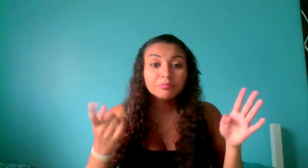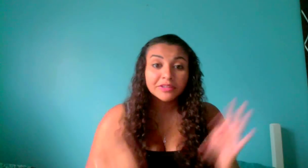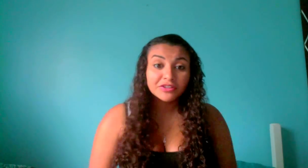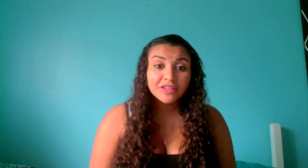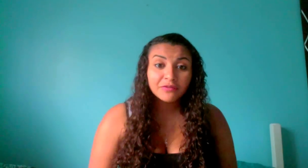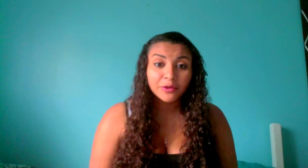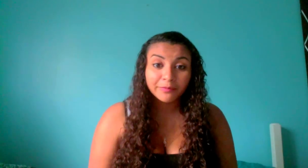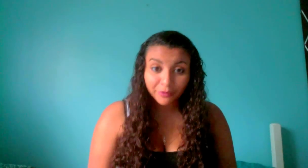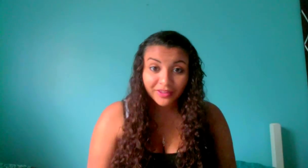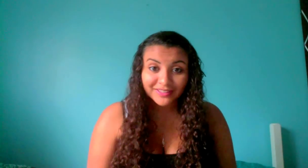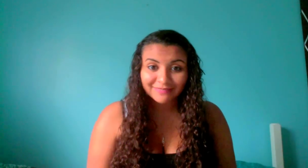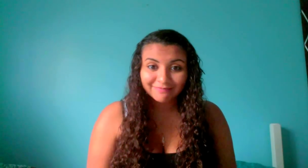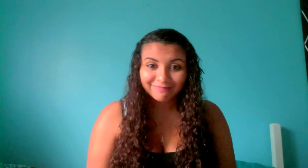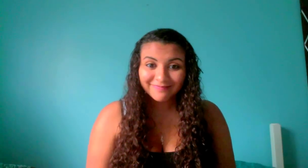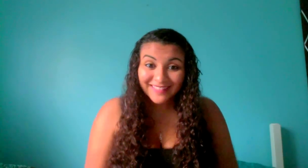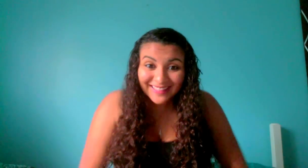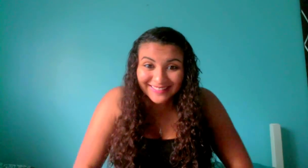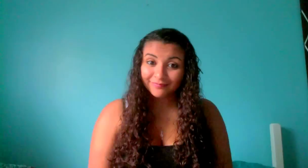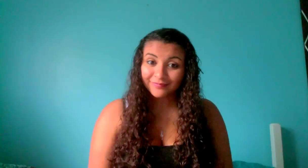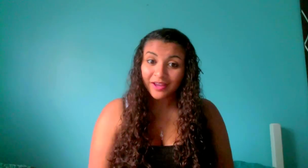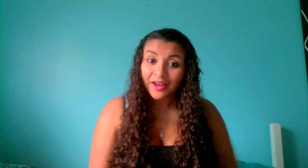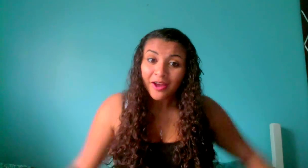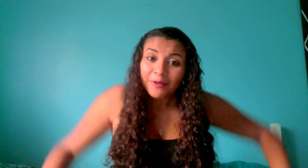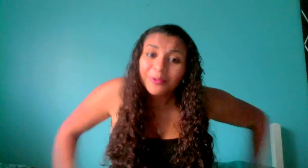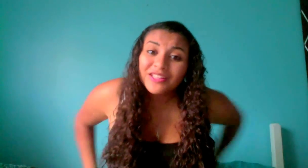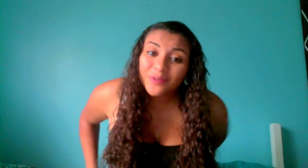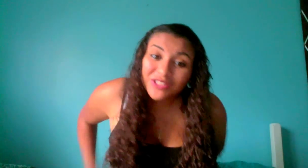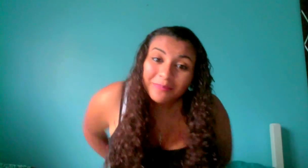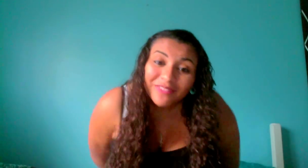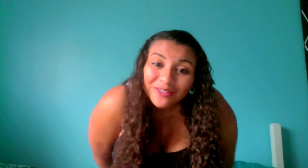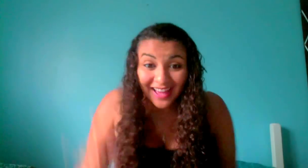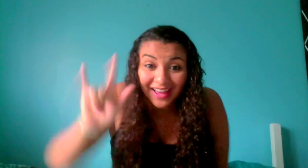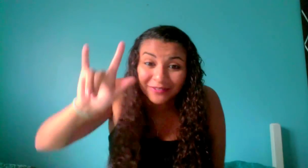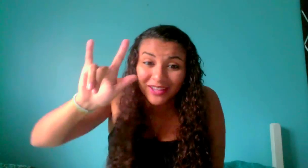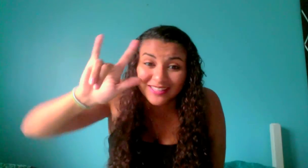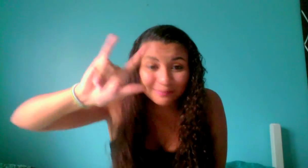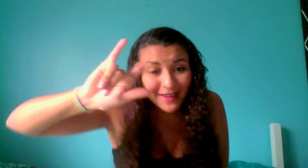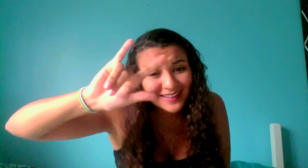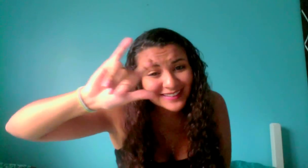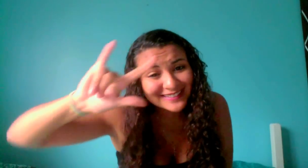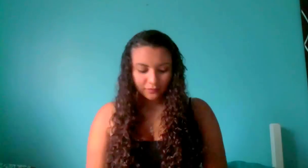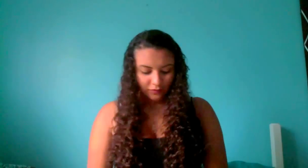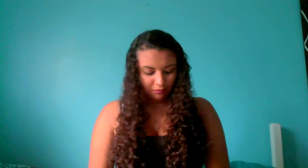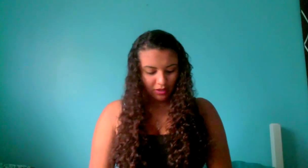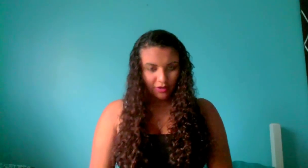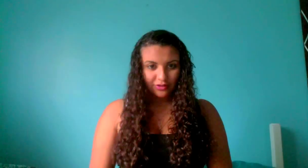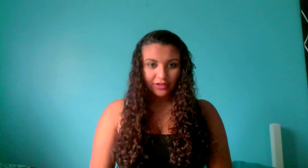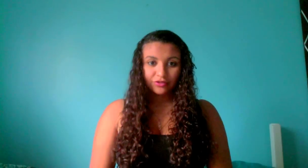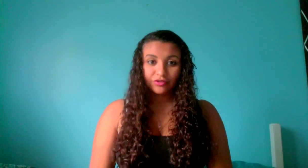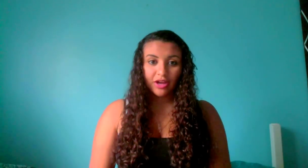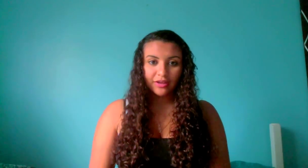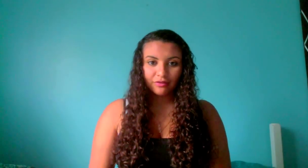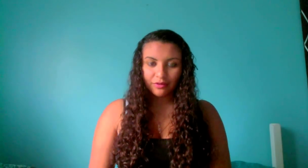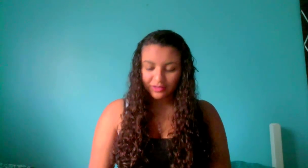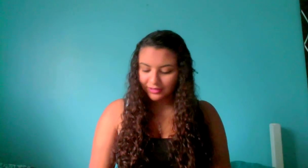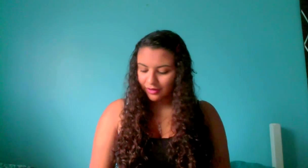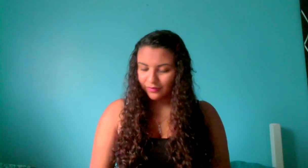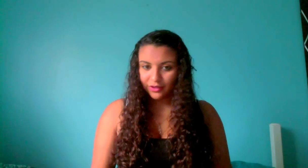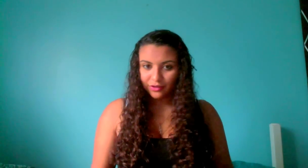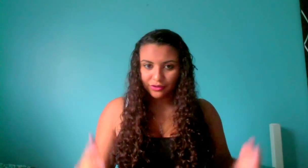this is not a four three things okay well thanks for watching my videos i love you guys bye my hair is like drying throughout this entire video so